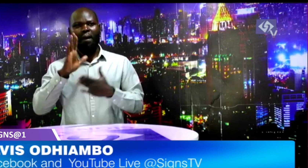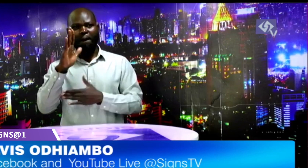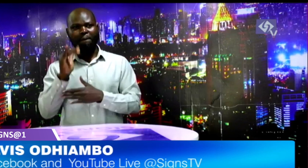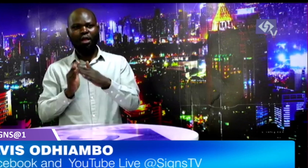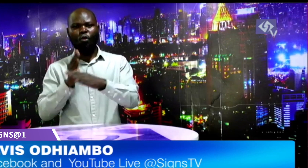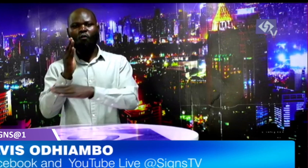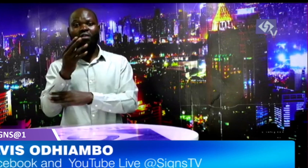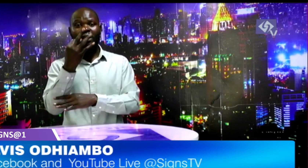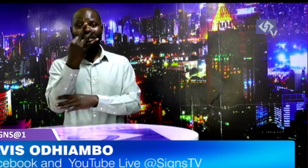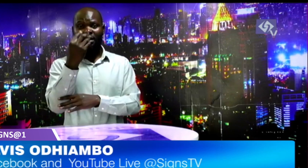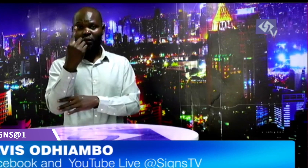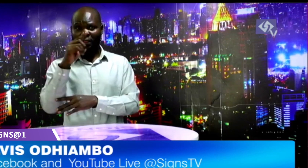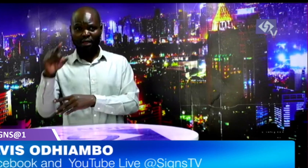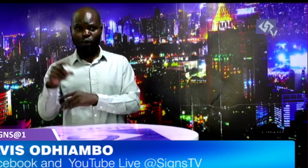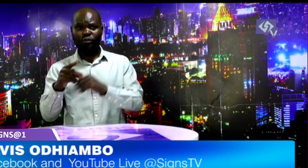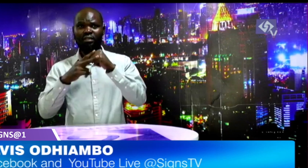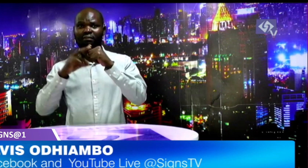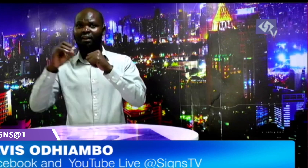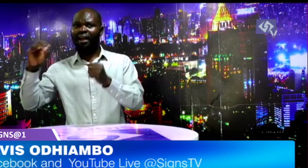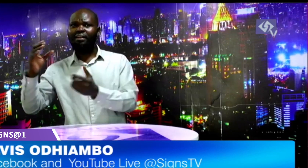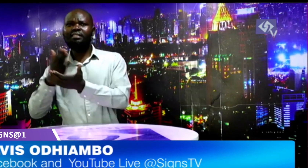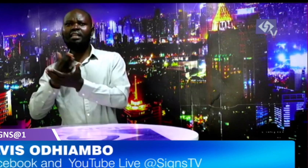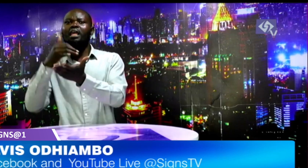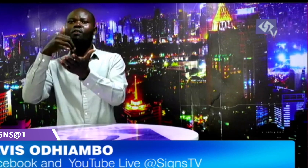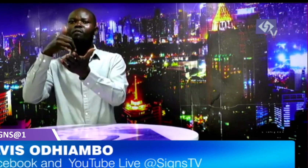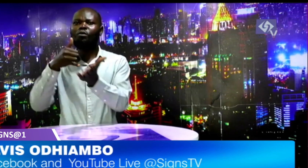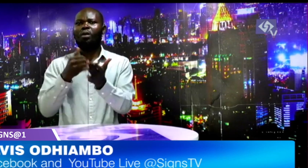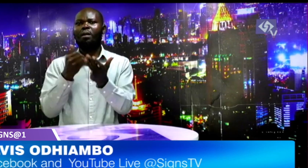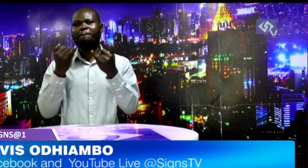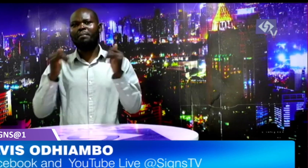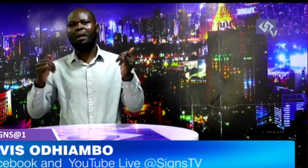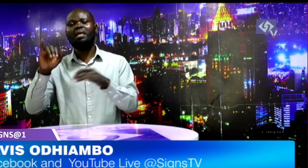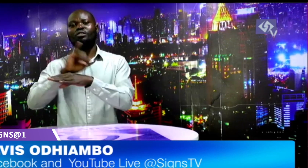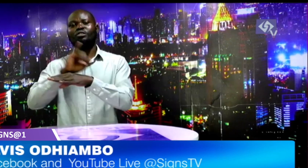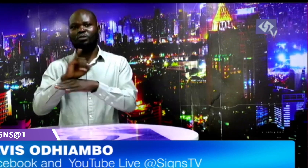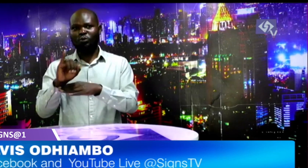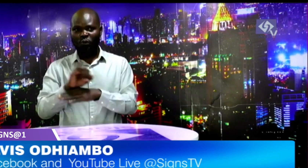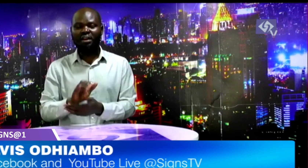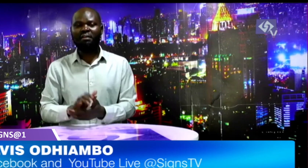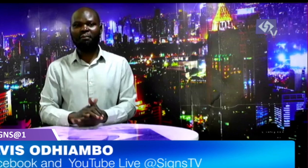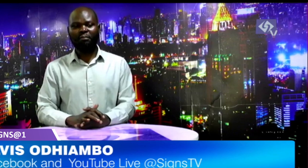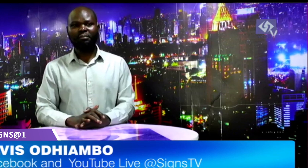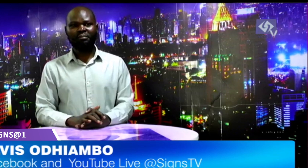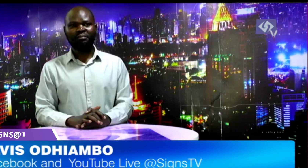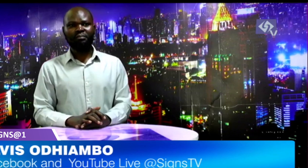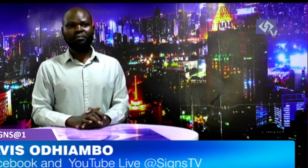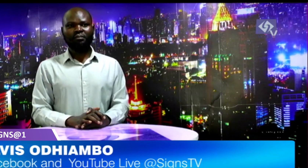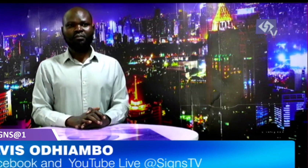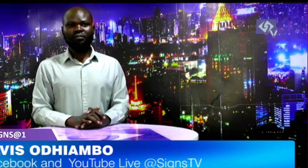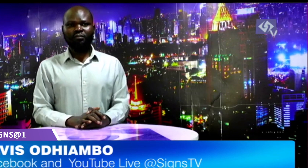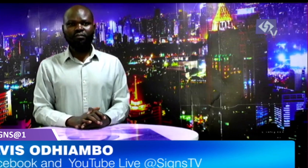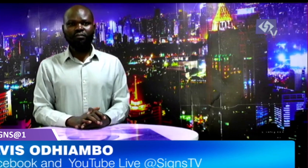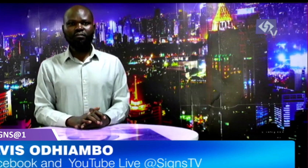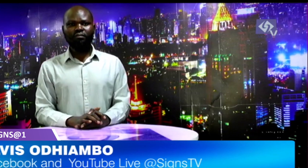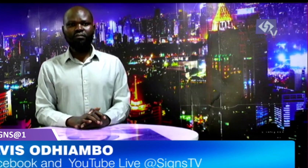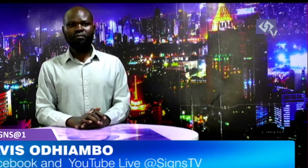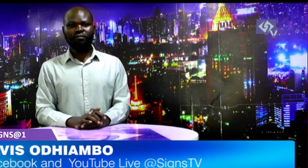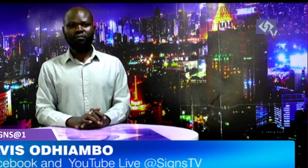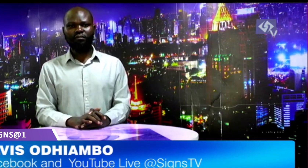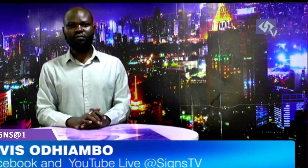50.09 percent here holding the remaining half is owned by over 31 700 shareholders